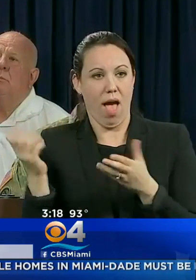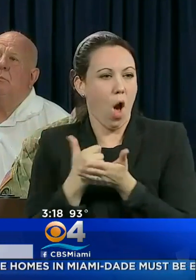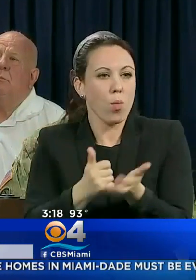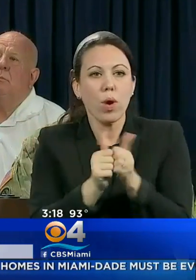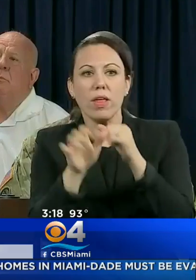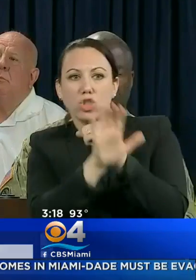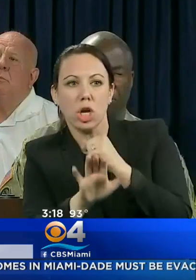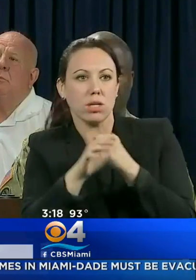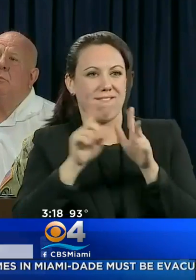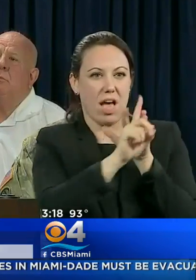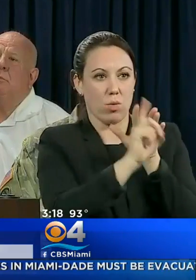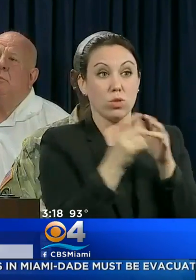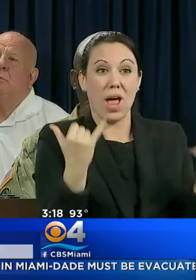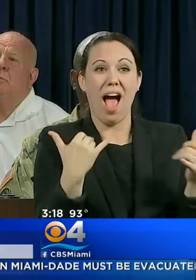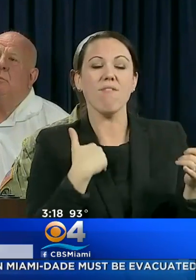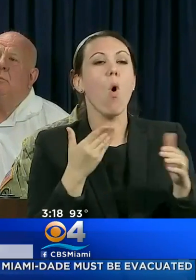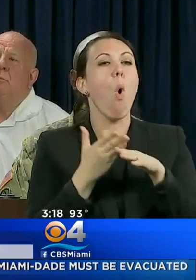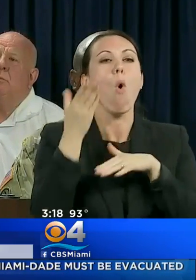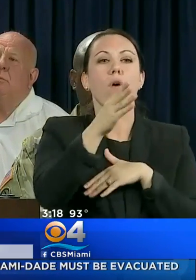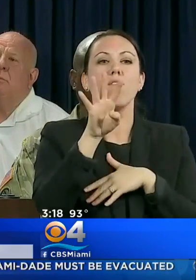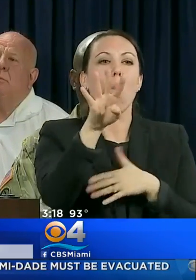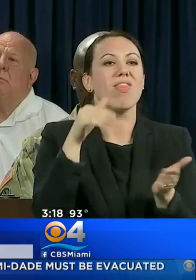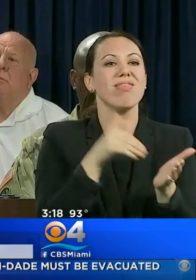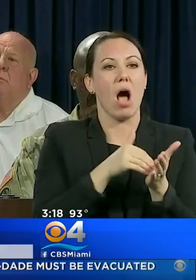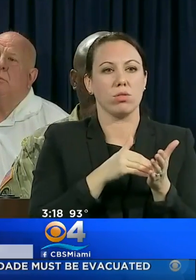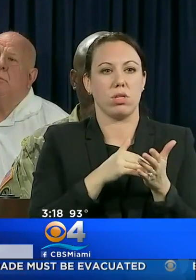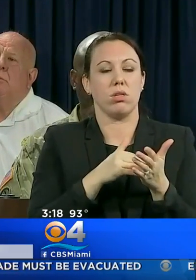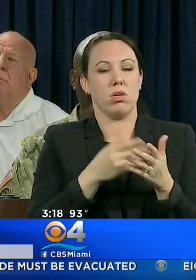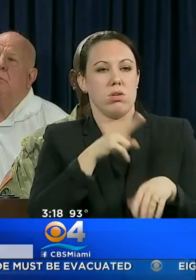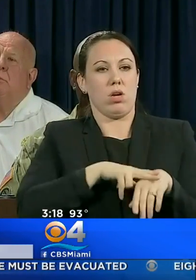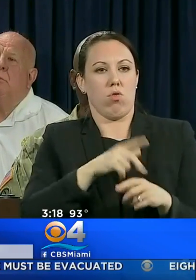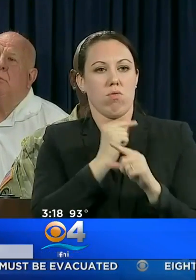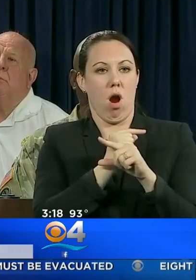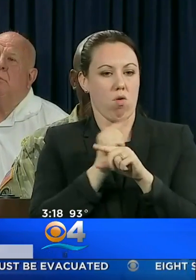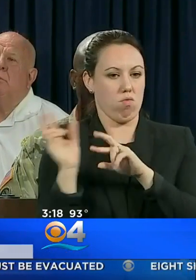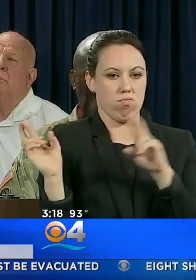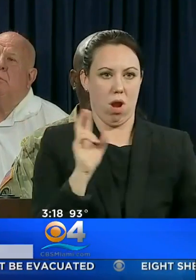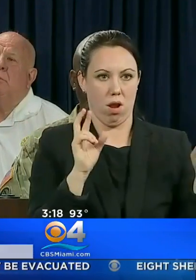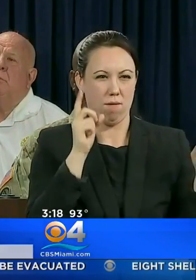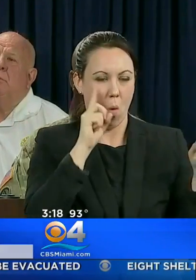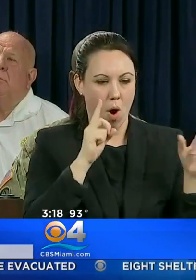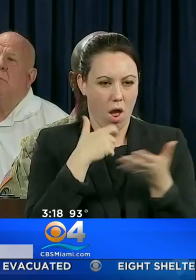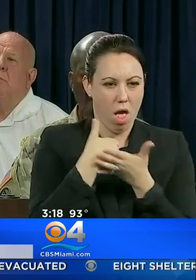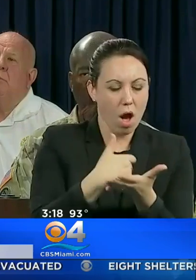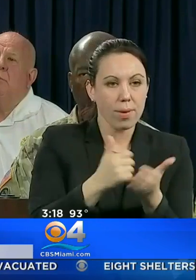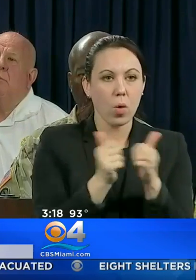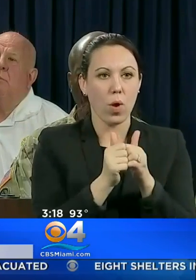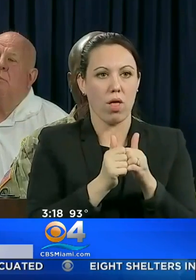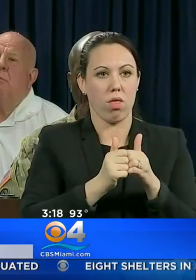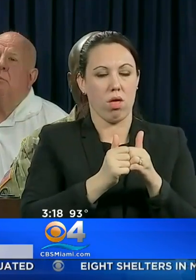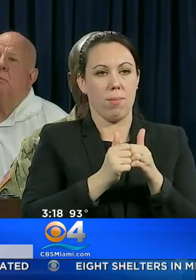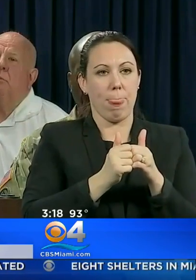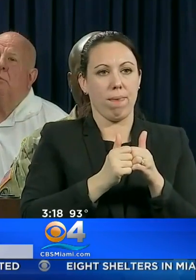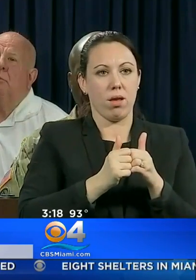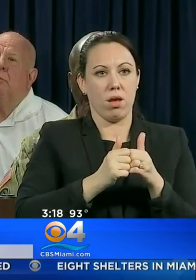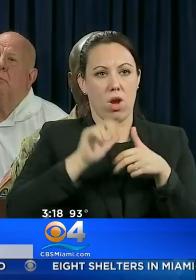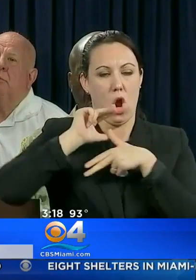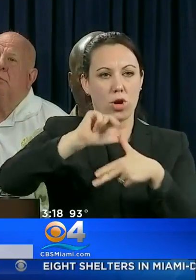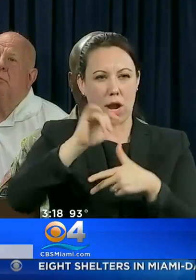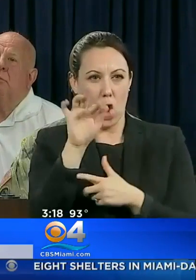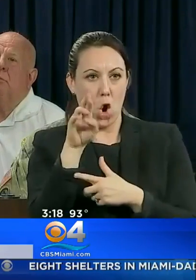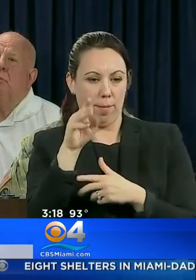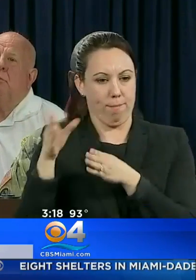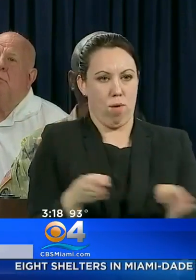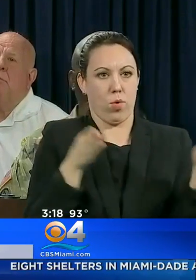TODAY WE'LL HAVE MORE THAN 4,000 FLORIDA NATIONAL GUARD MEMBERS ACTIVATED TO IMMEDIATELY BEGIN ASSISTING WITH ONGOING HURRICANE IRMA